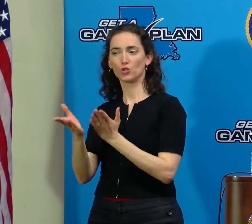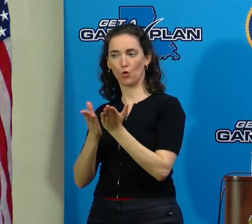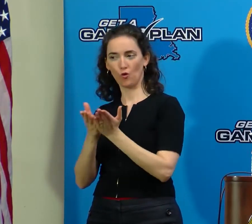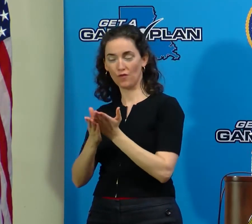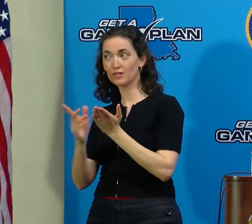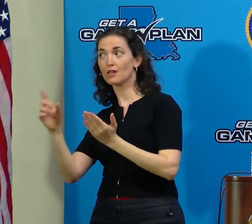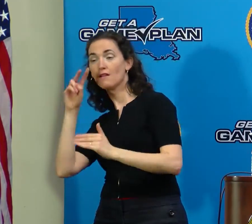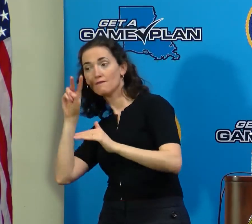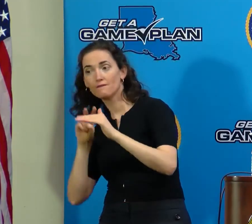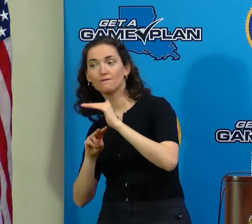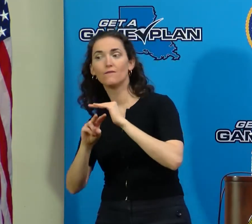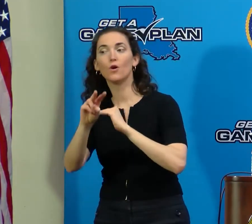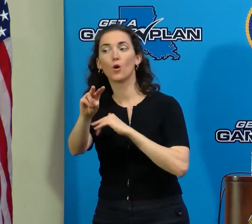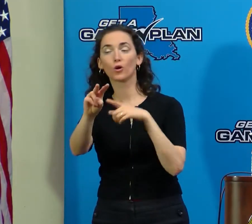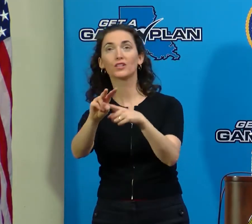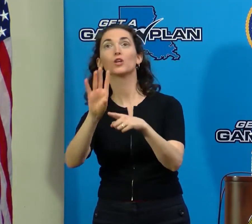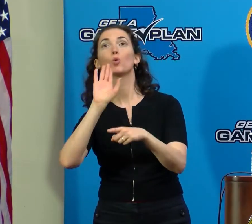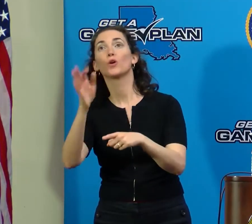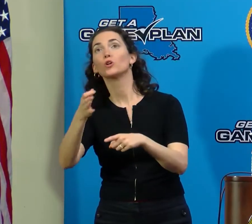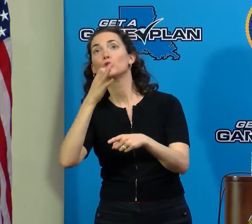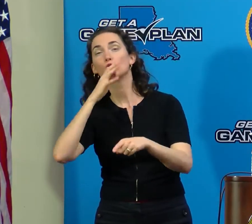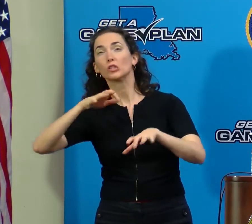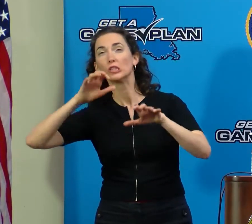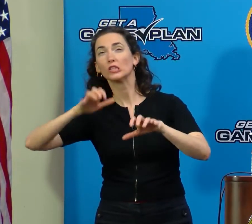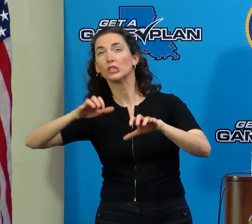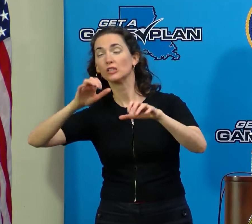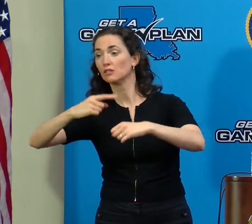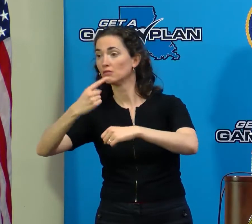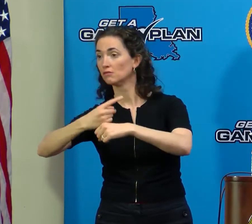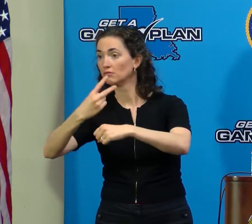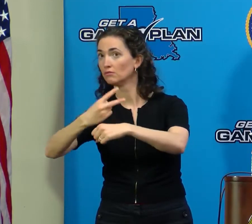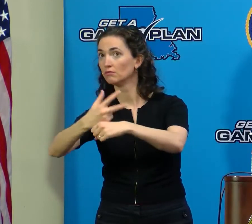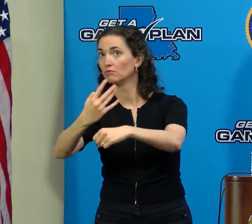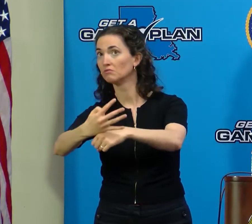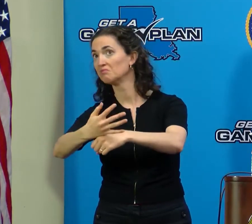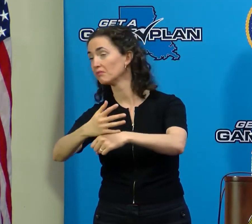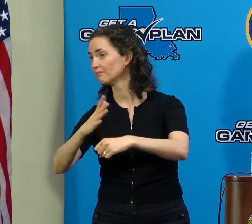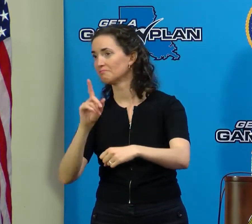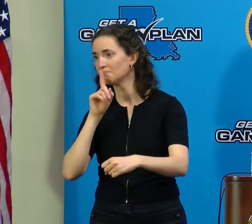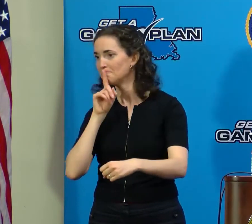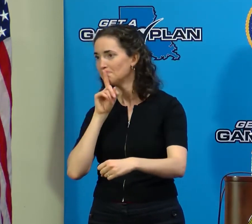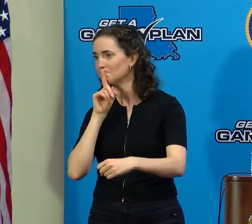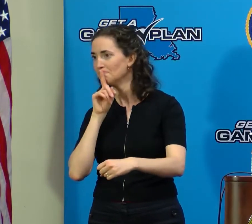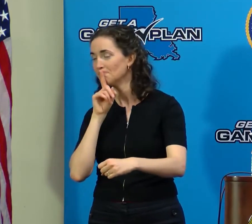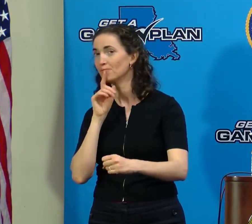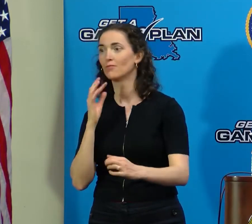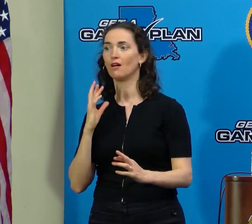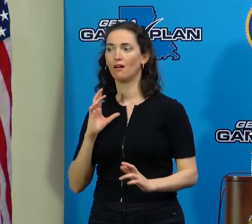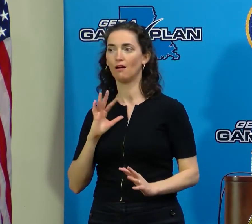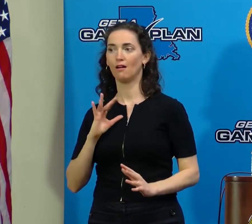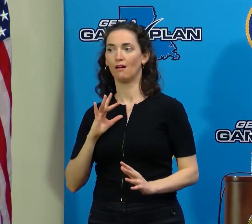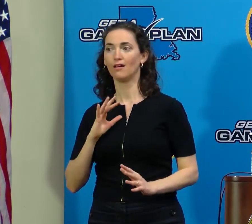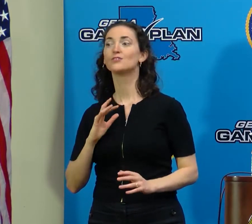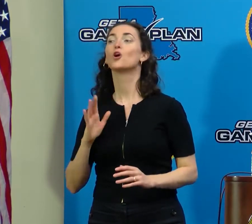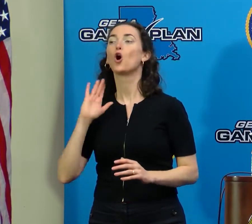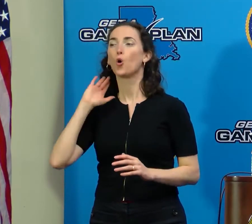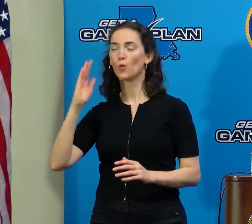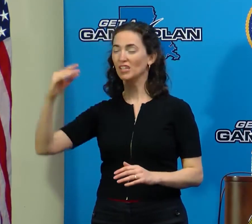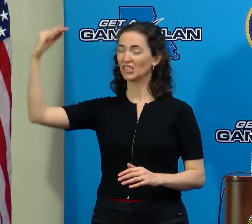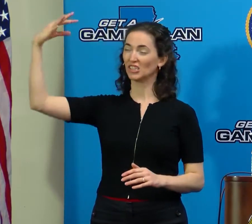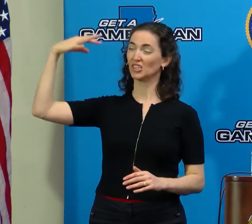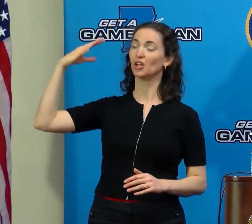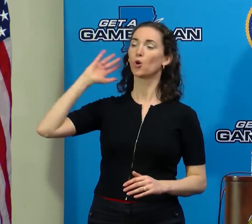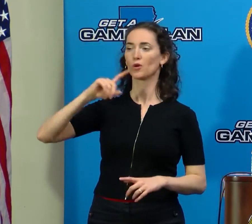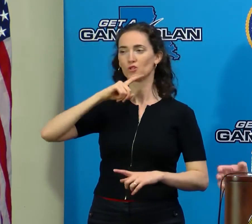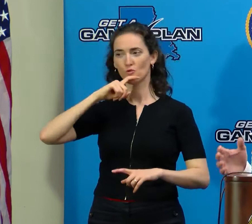for a great deal of rain over the coming week. And so we are going to dry out as